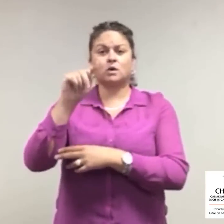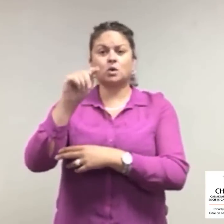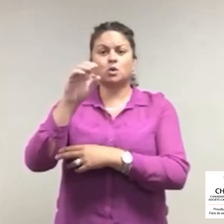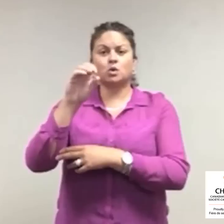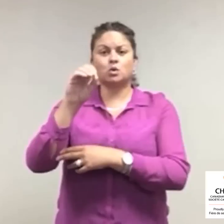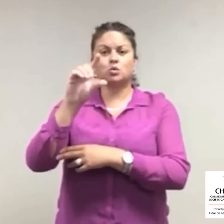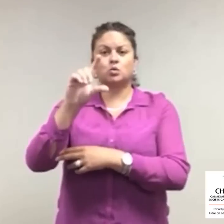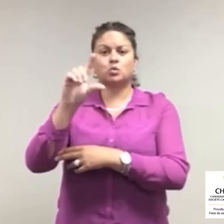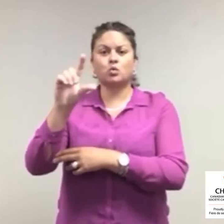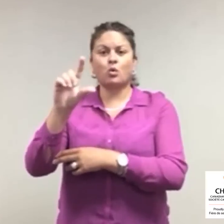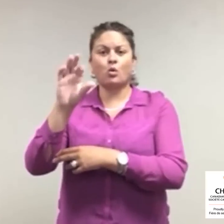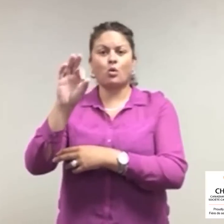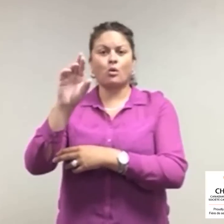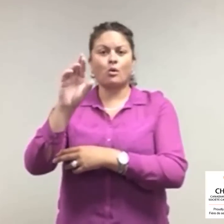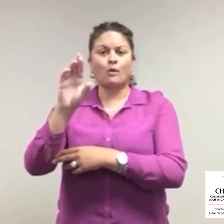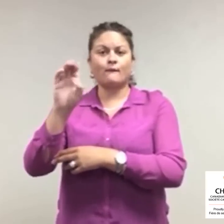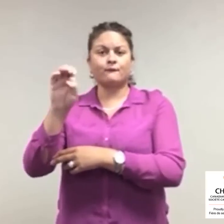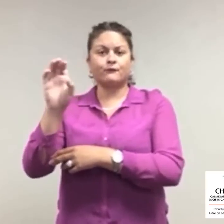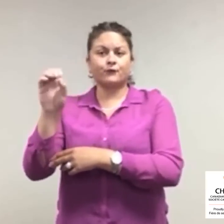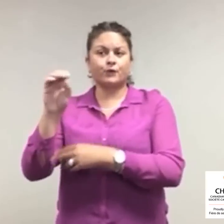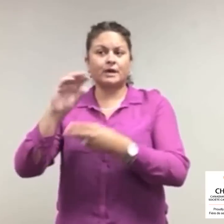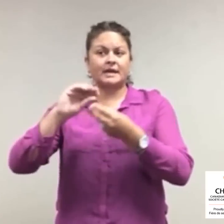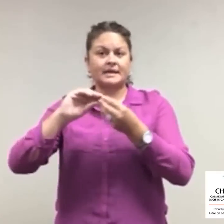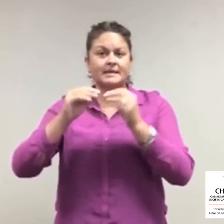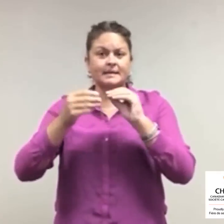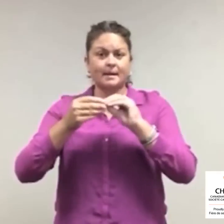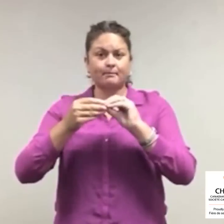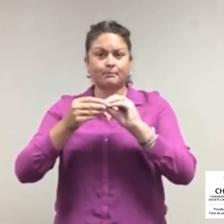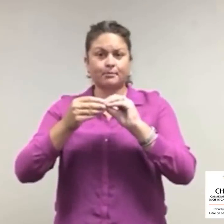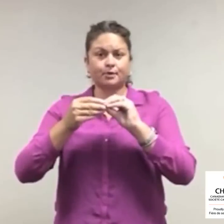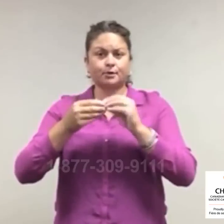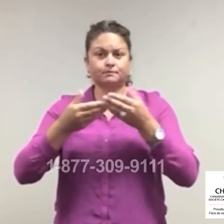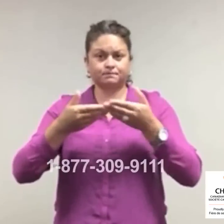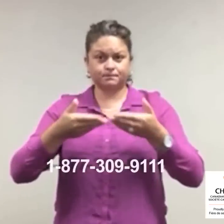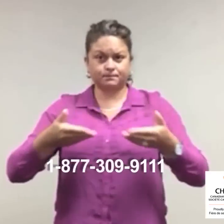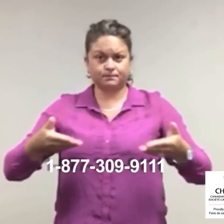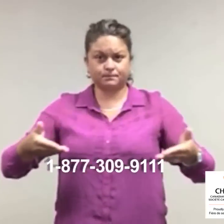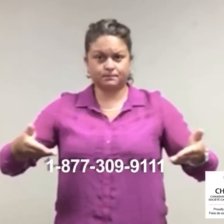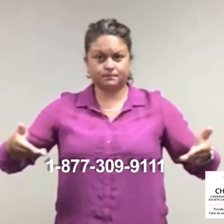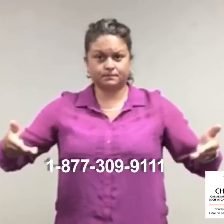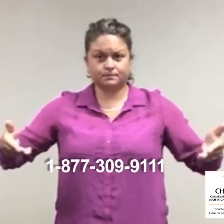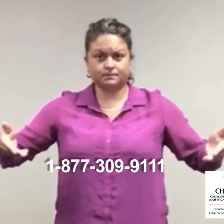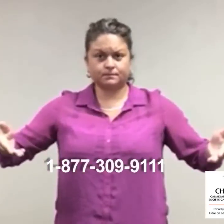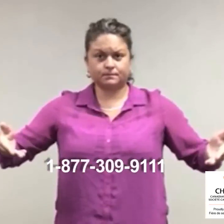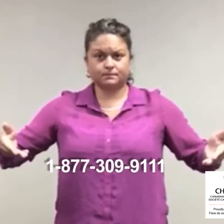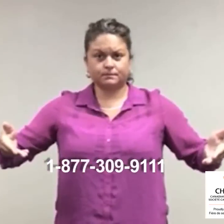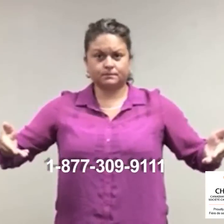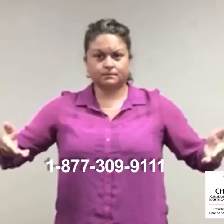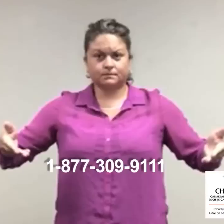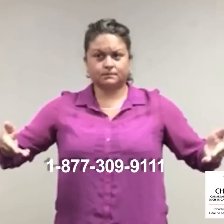The second is a toll-free number that you see here.